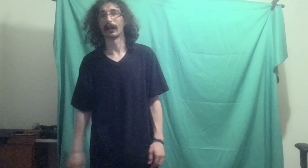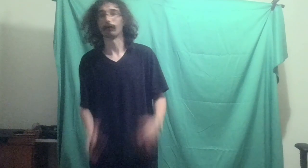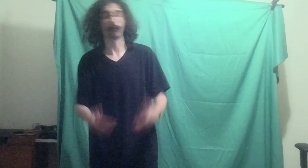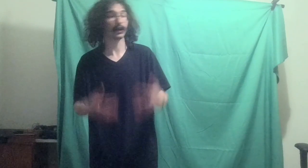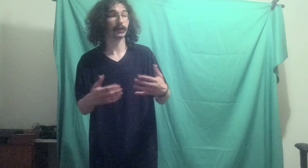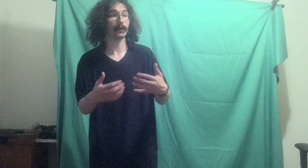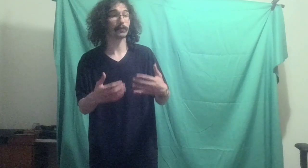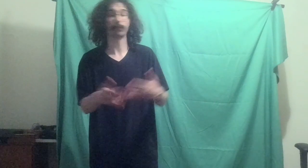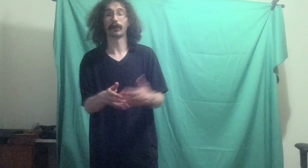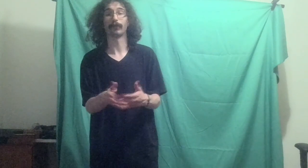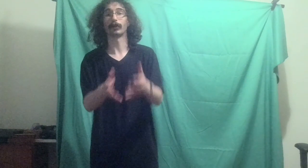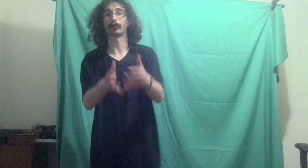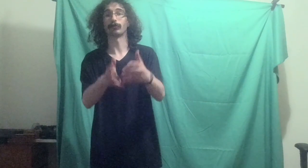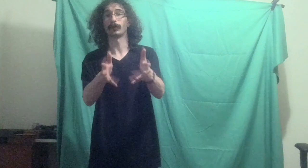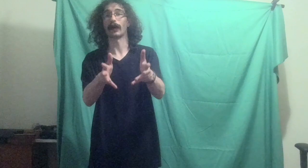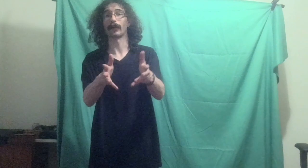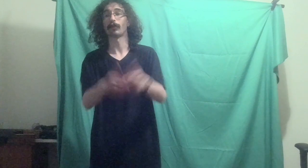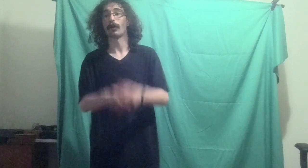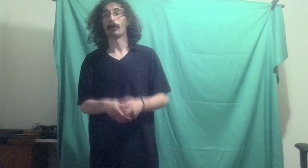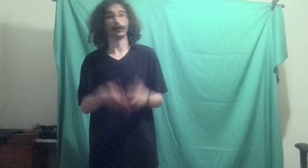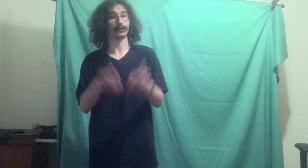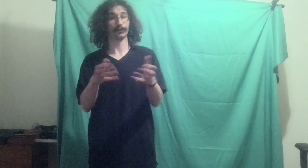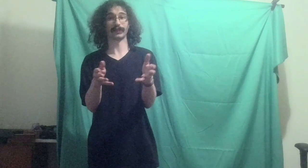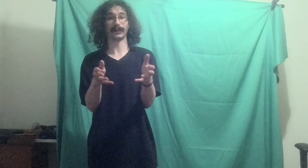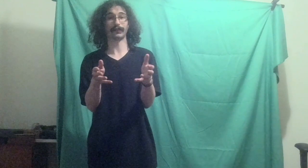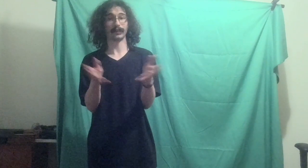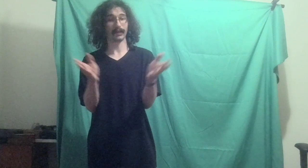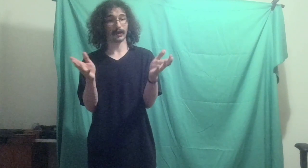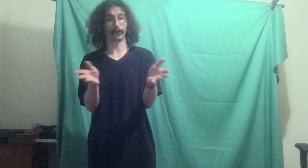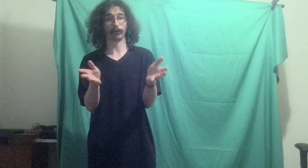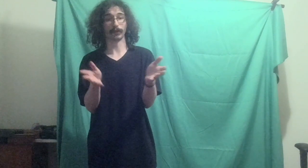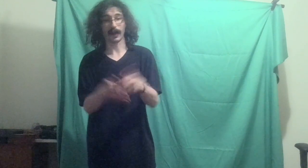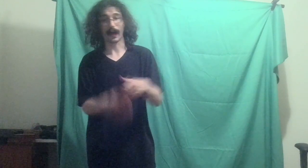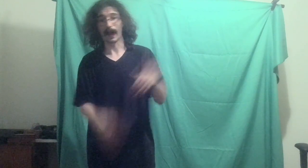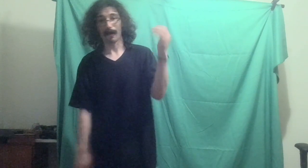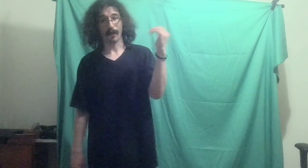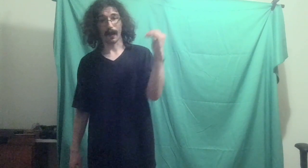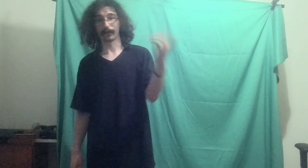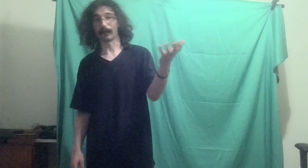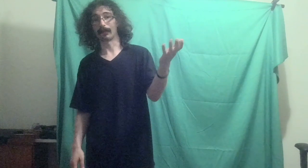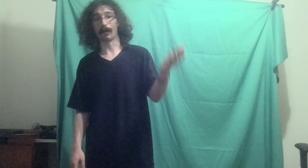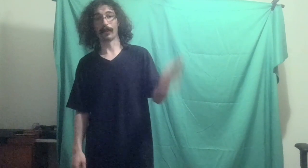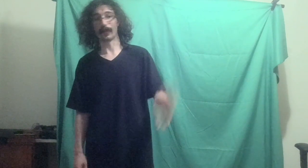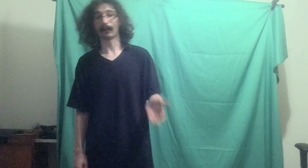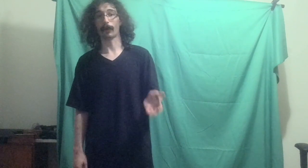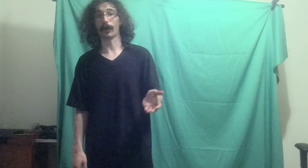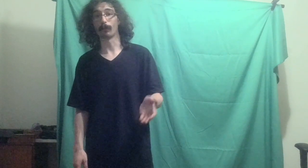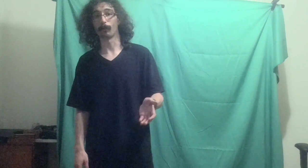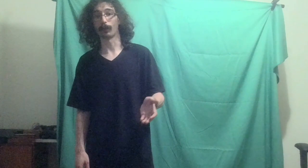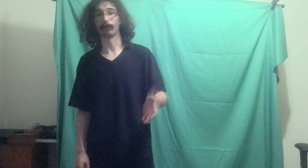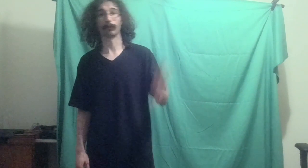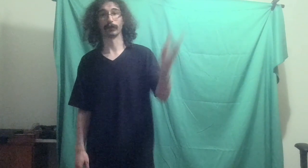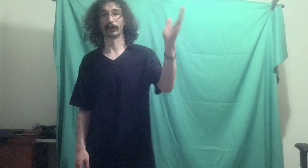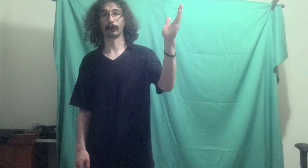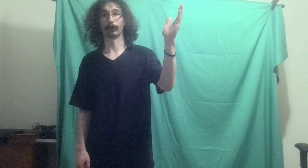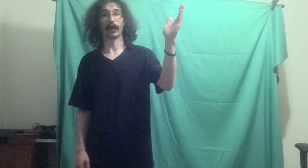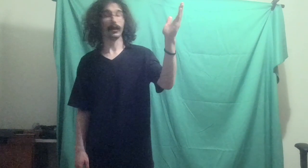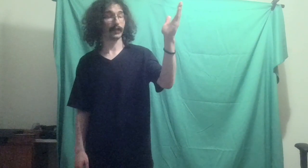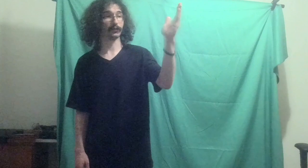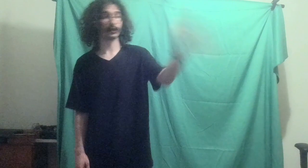trying to get me better videos for you guys which turns out by doing that, I've got, that's how I went from a channel that did not